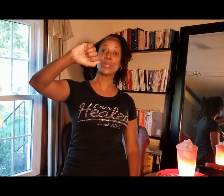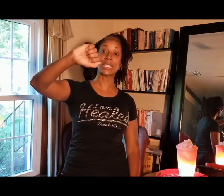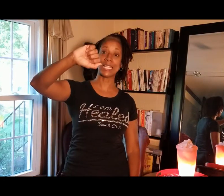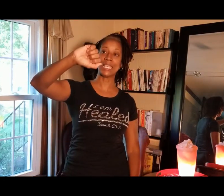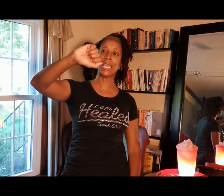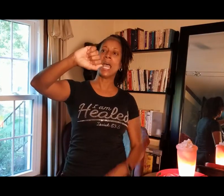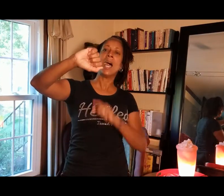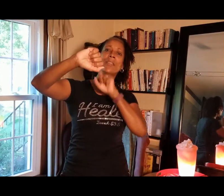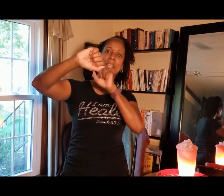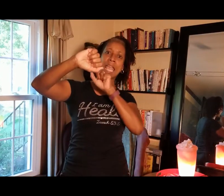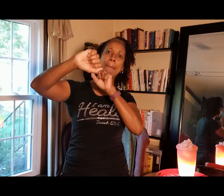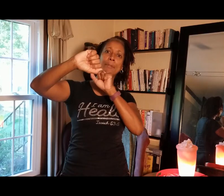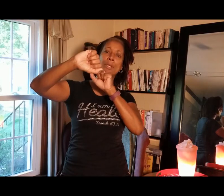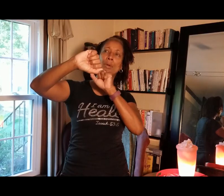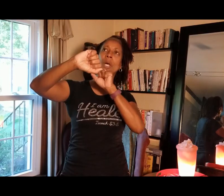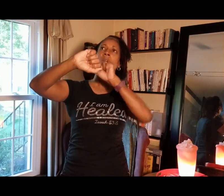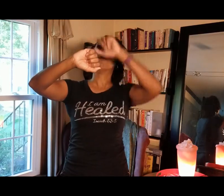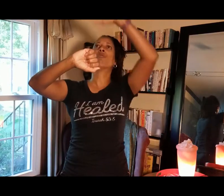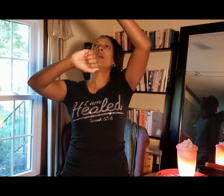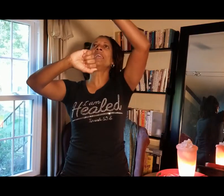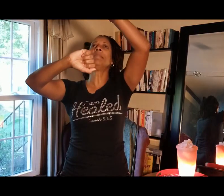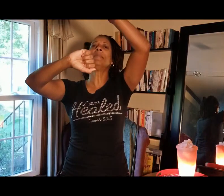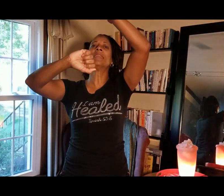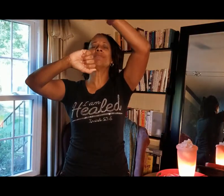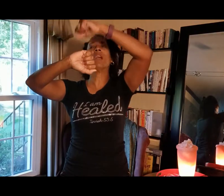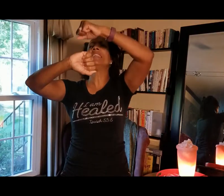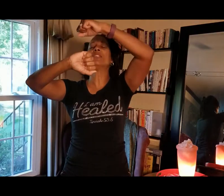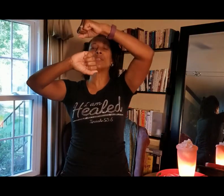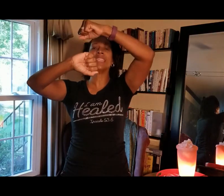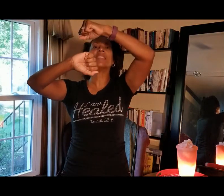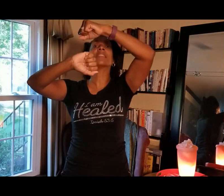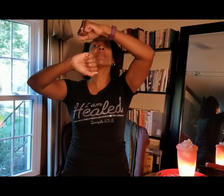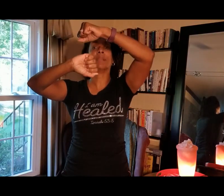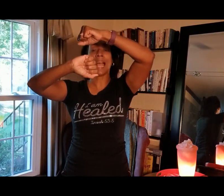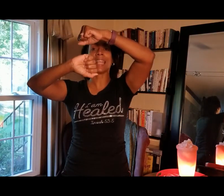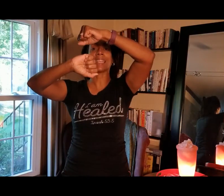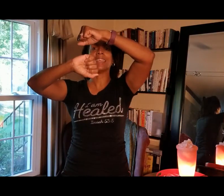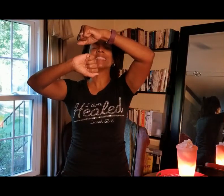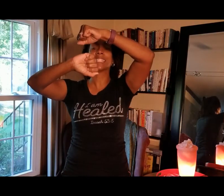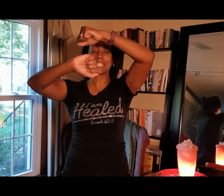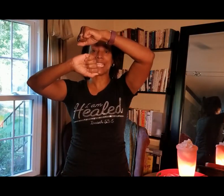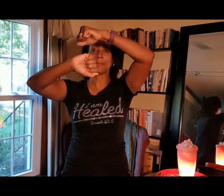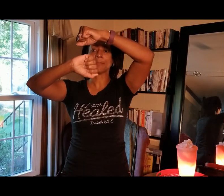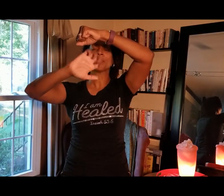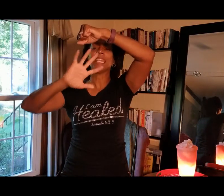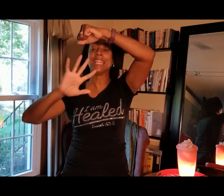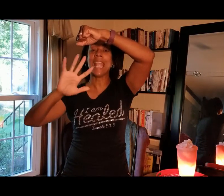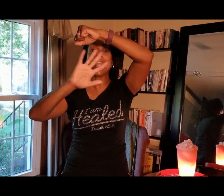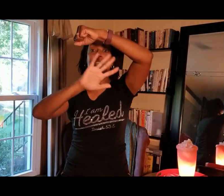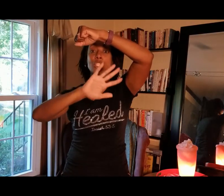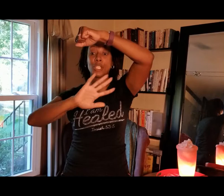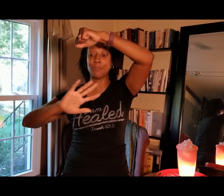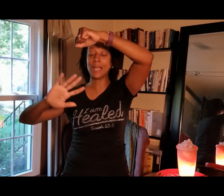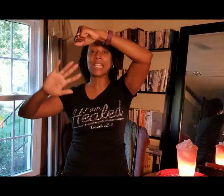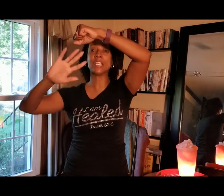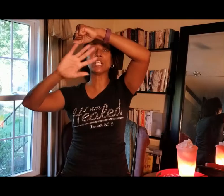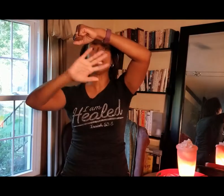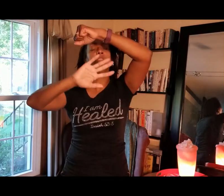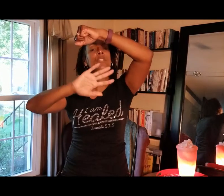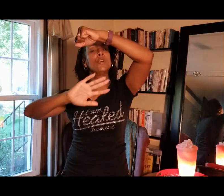see, the capital right up, right underneath the black sea in Asia minor known